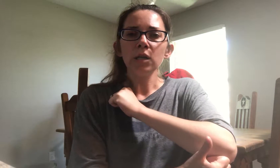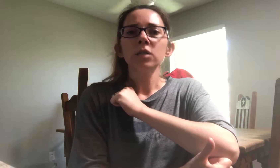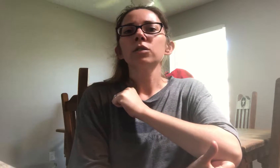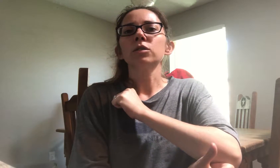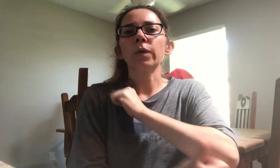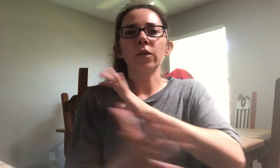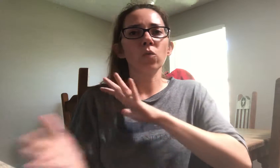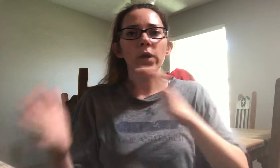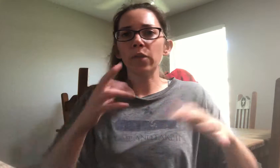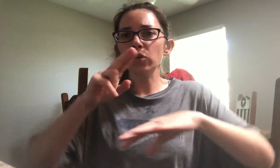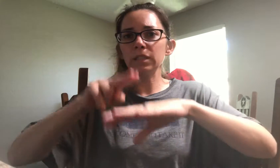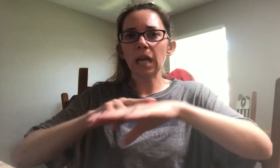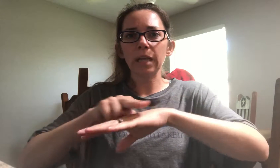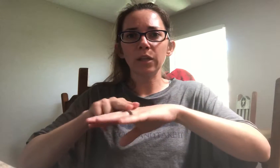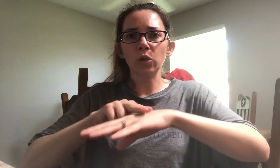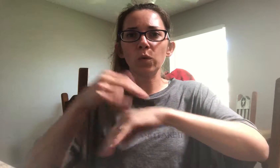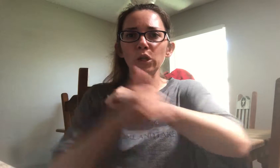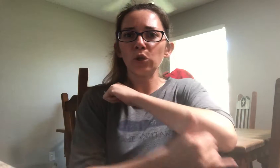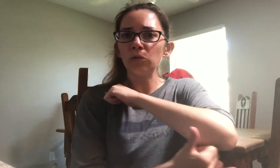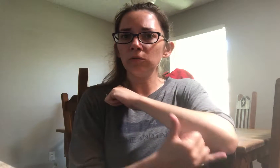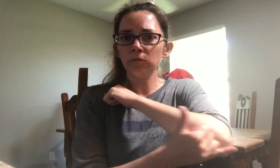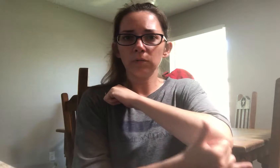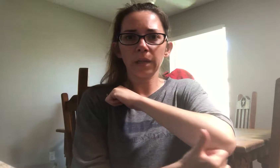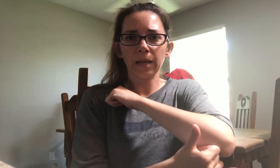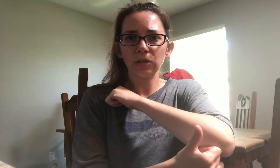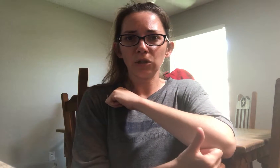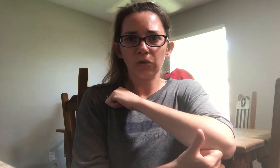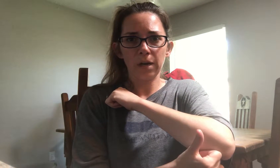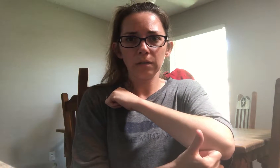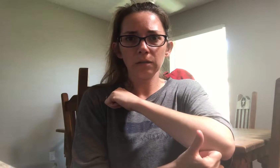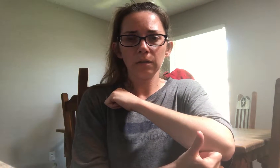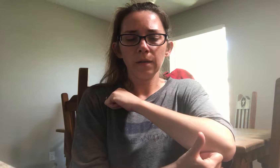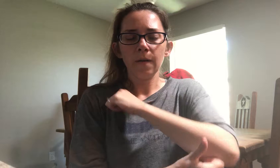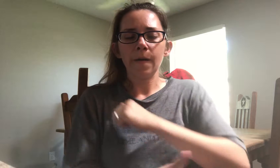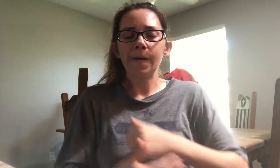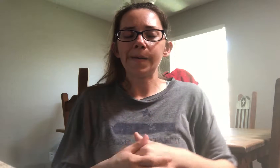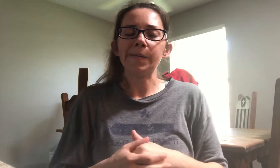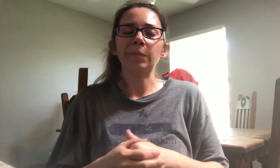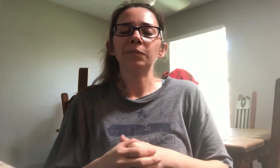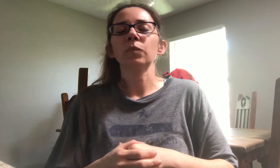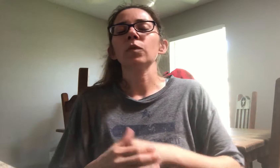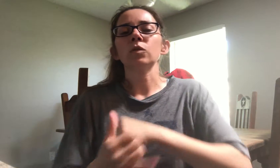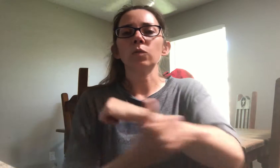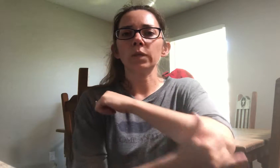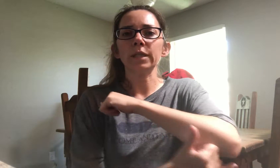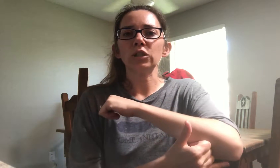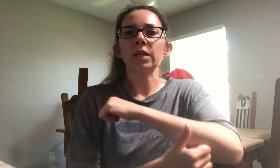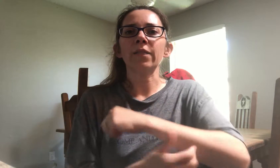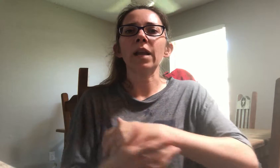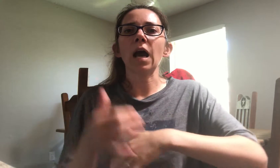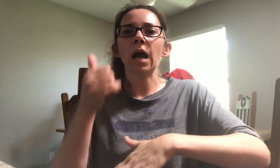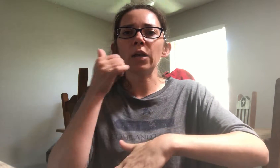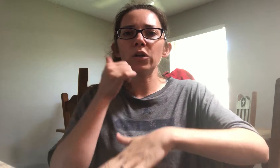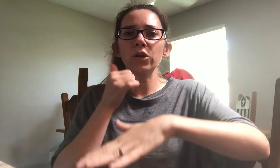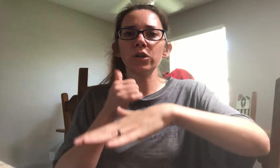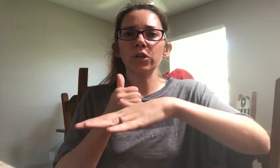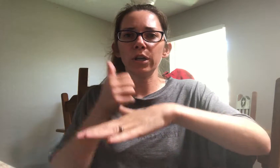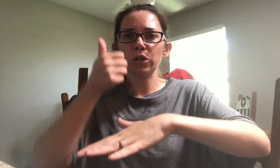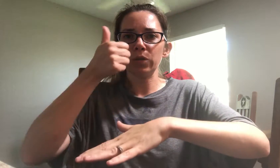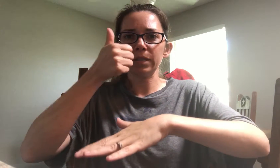So either either sign that you want to use again is correct. So one nation and then under, you're going to do the